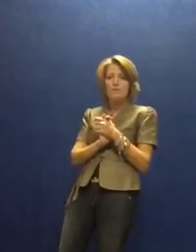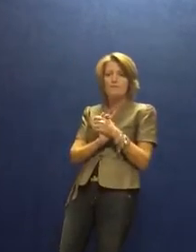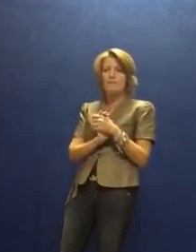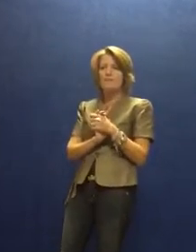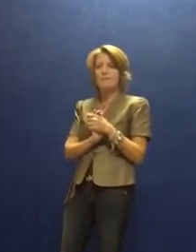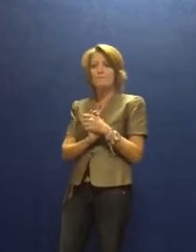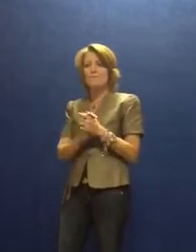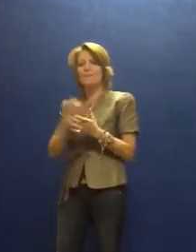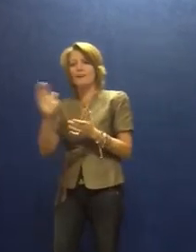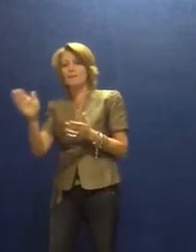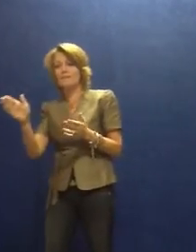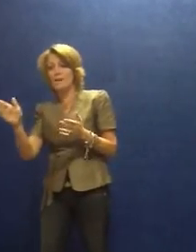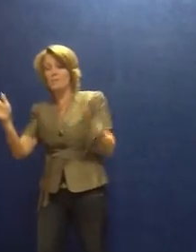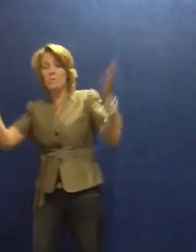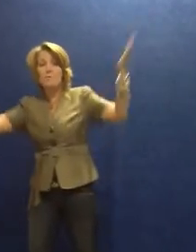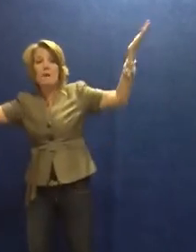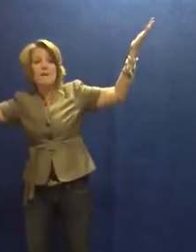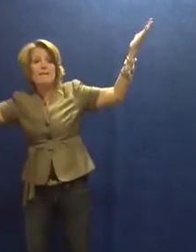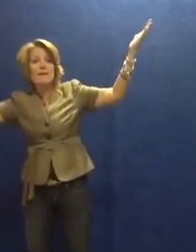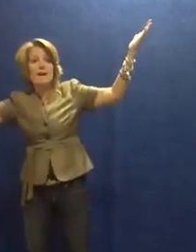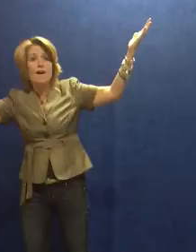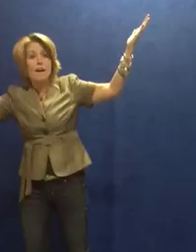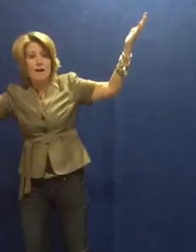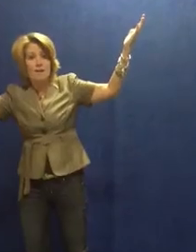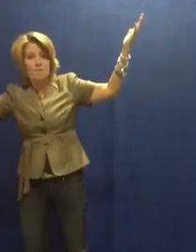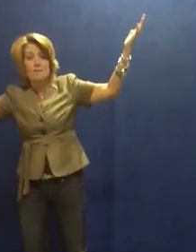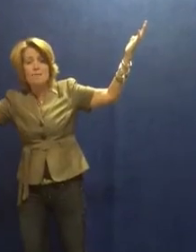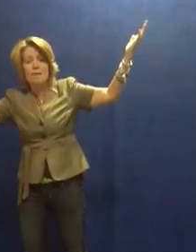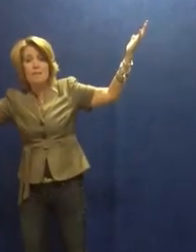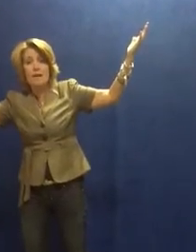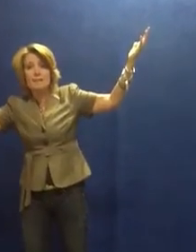Suddenly, Miguel yells out, What about a bake sale? My mom can bake!